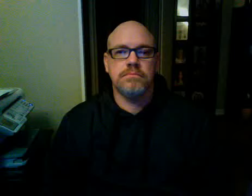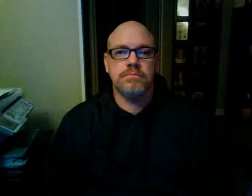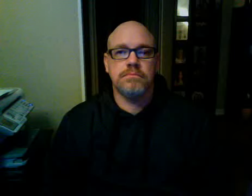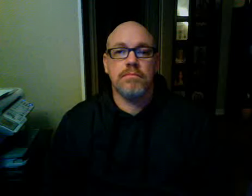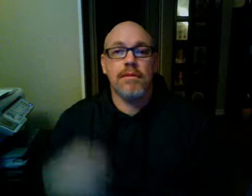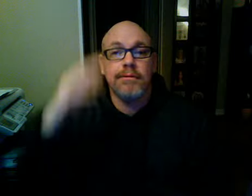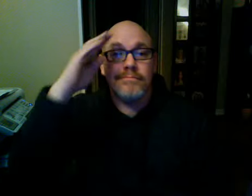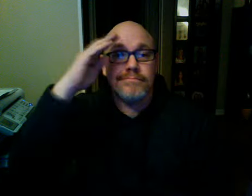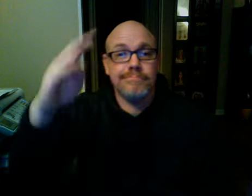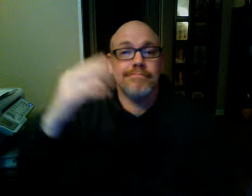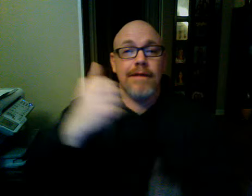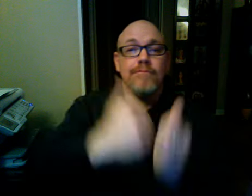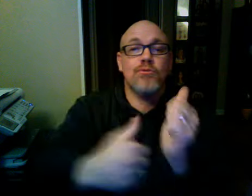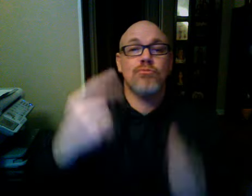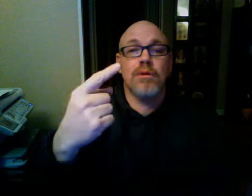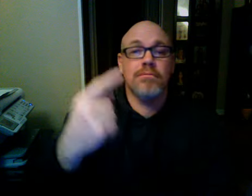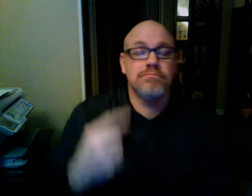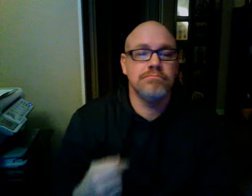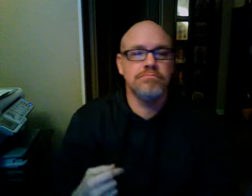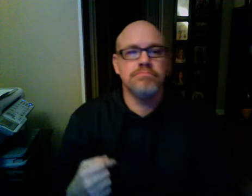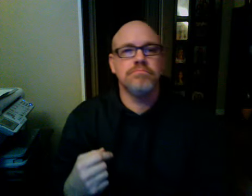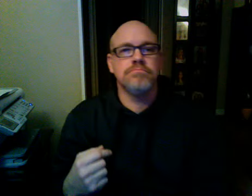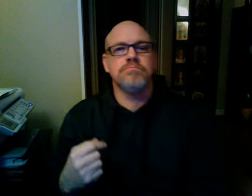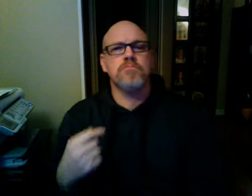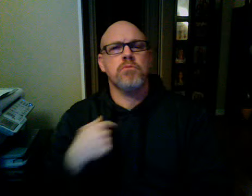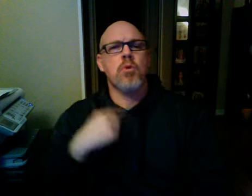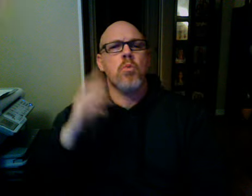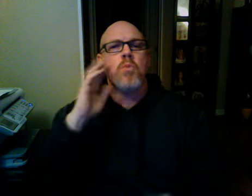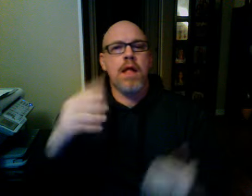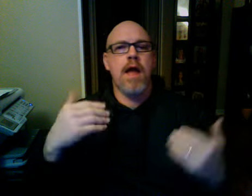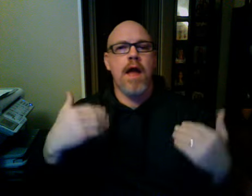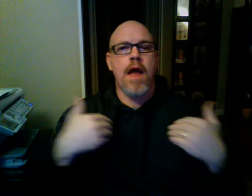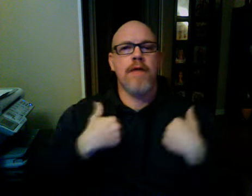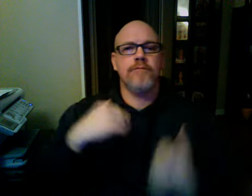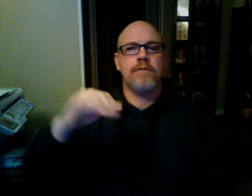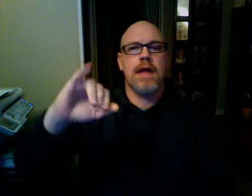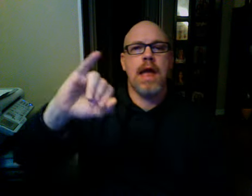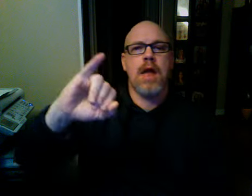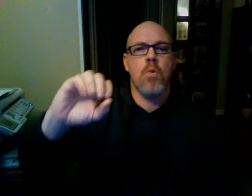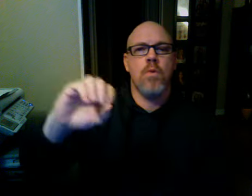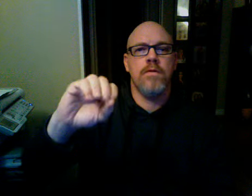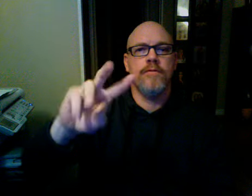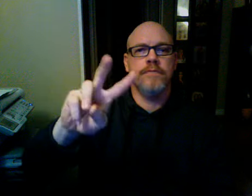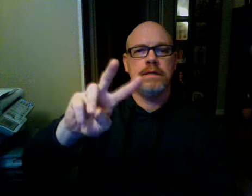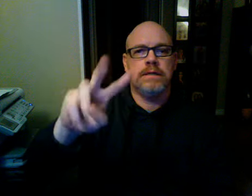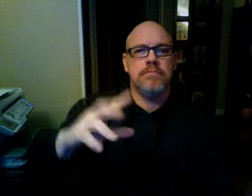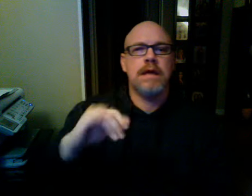I just didn't see the game, so I'm not surprised to see Jim Swine,